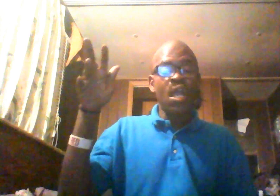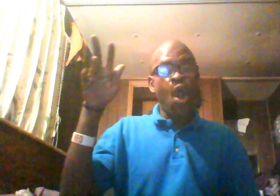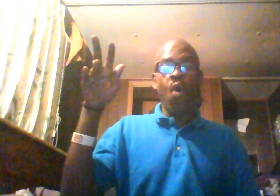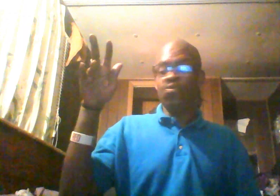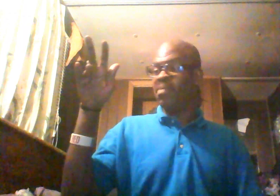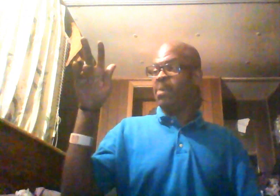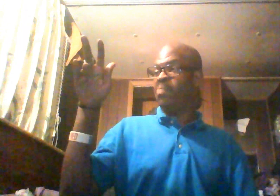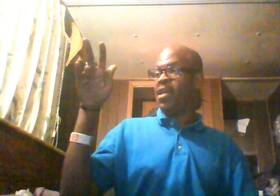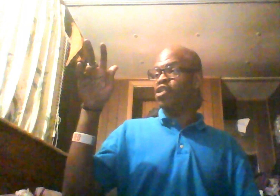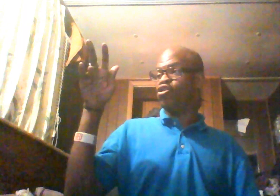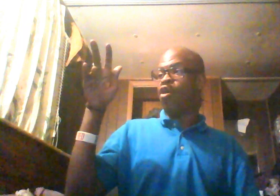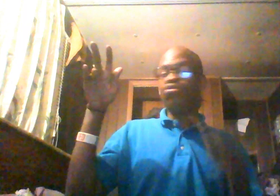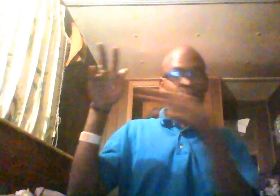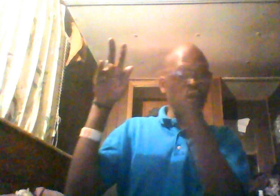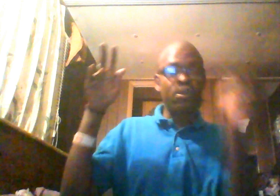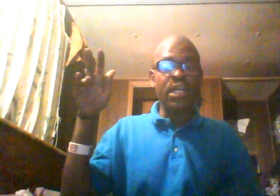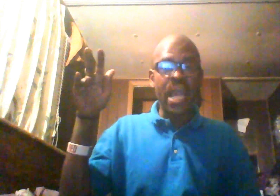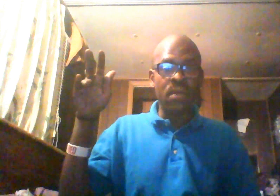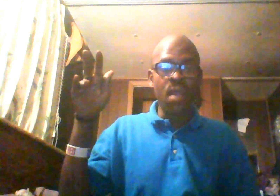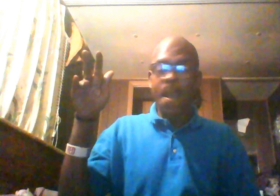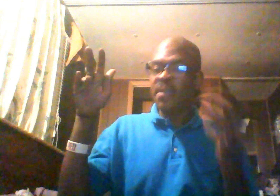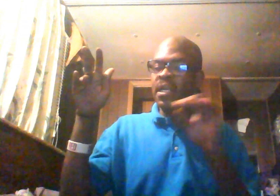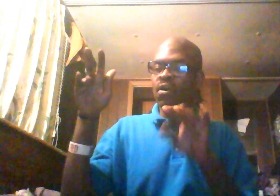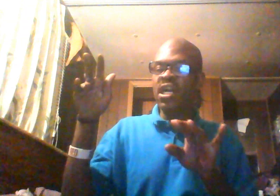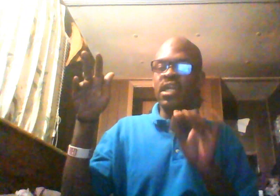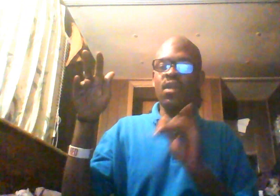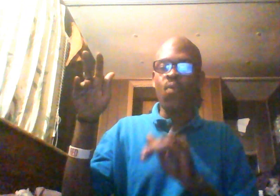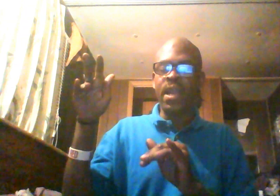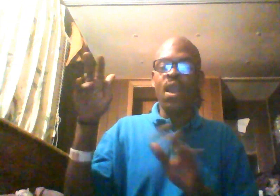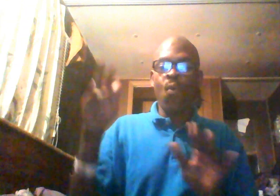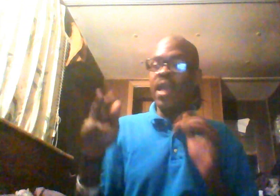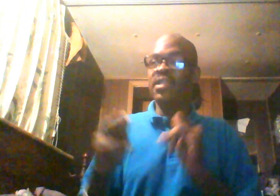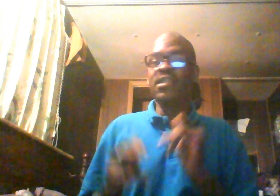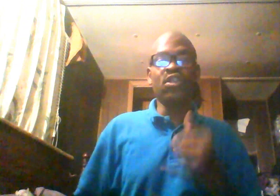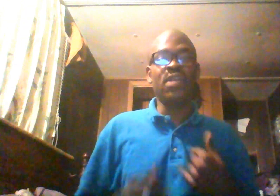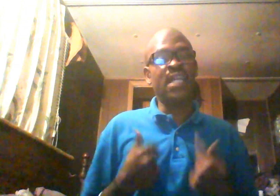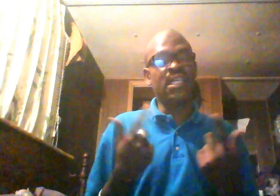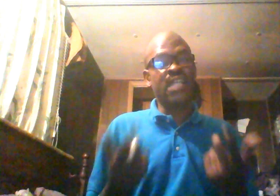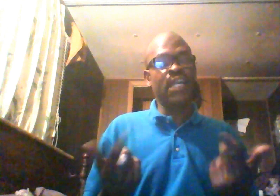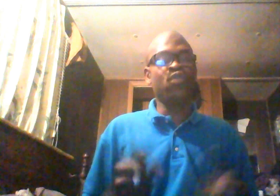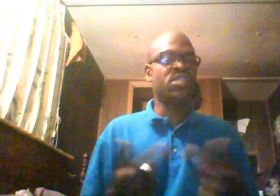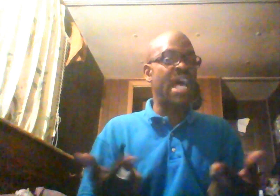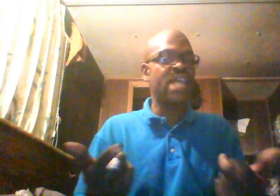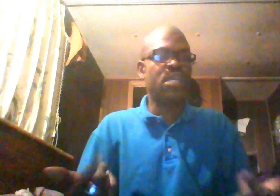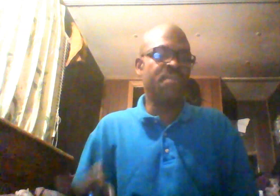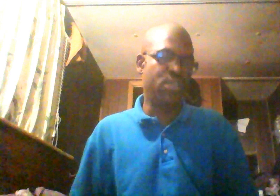Oh, being big and strong, they're to cut that. But they're going to cut it in a way where it doesn't look like they're attacking you and side-shaming you.